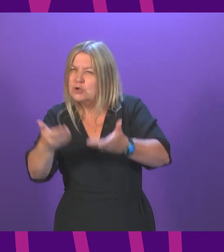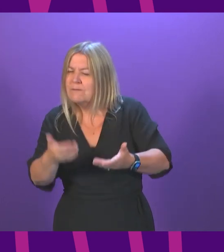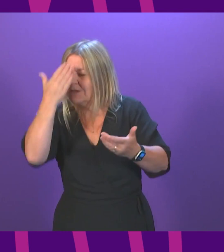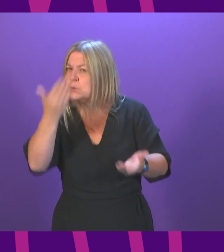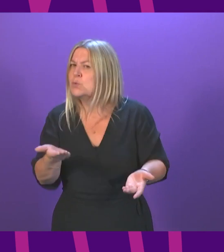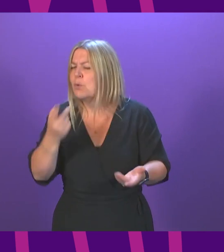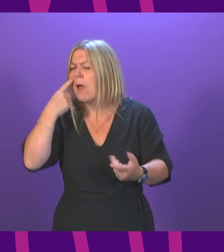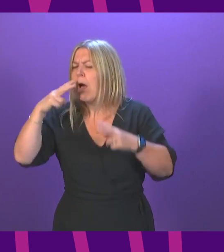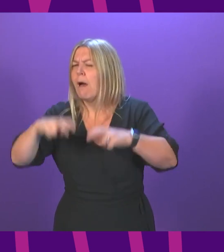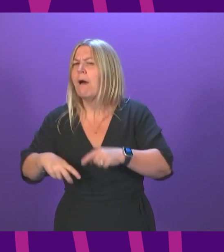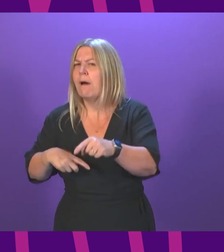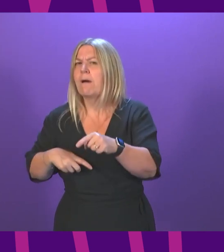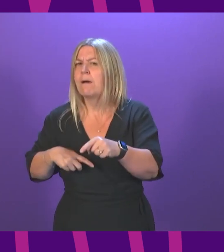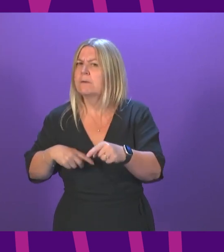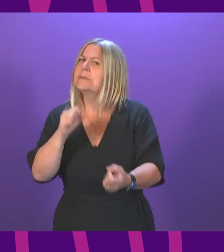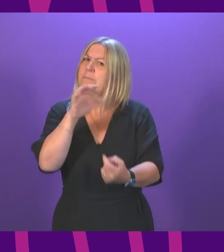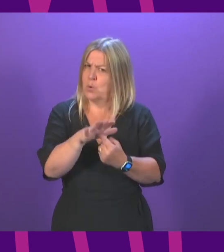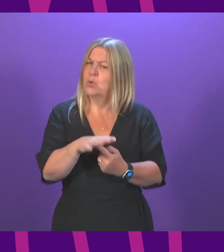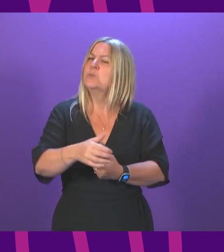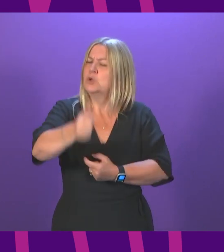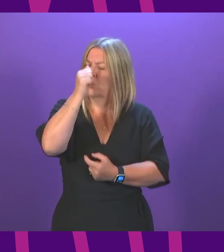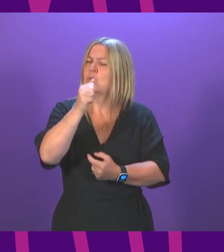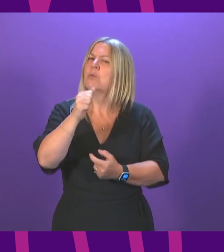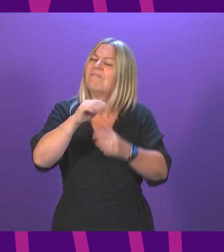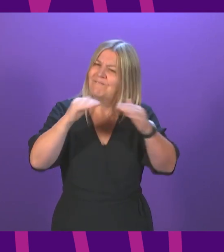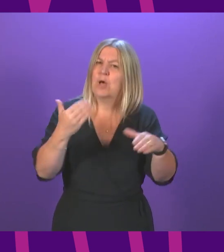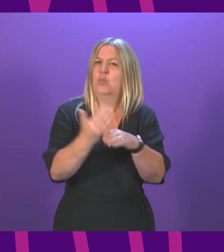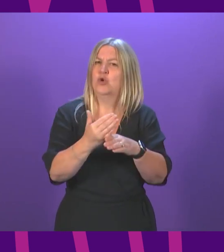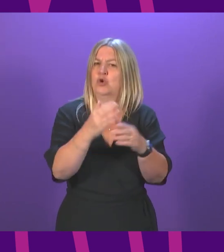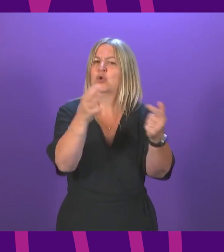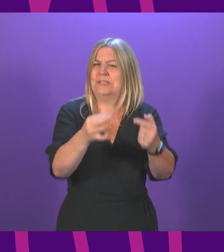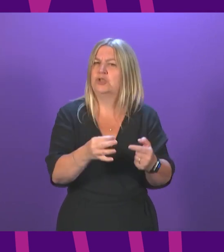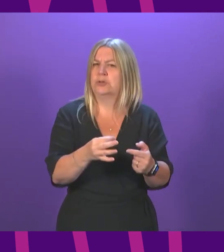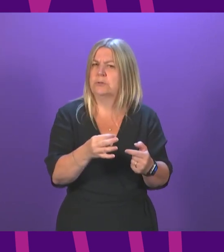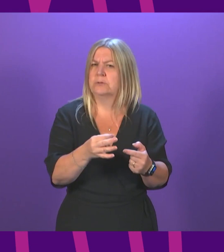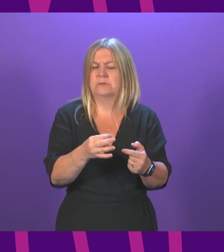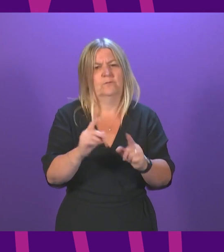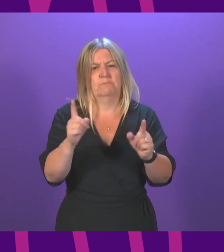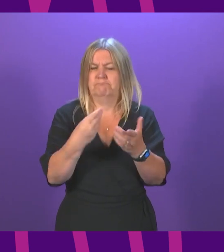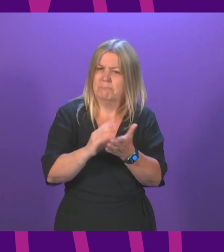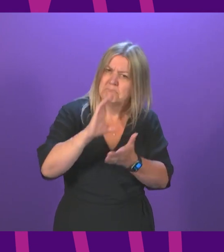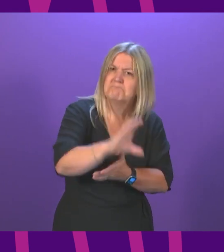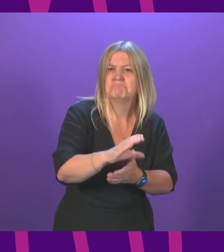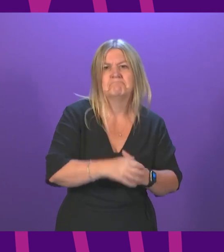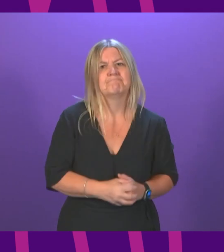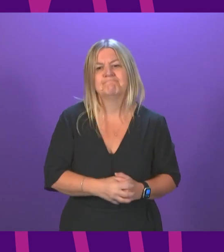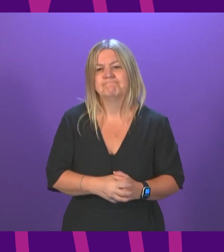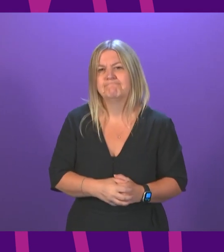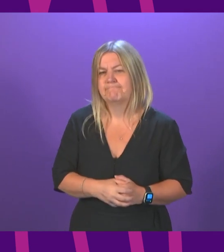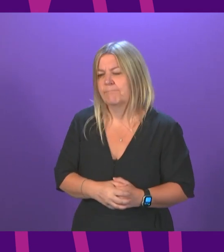will look into that, but it is really important that we attach fair work conditions to any support that government is giving companies.